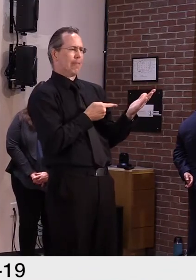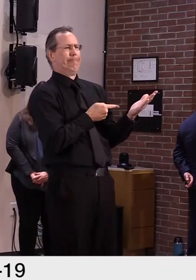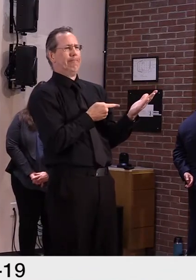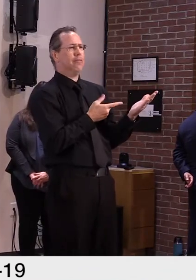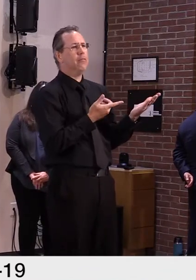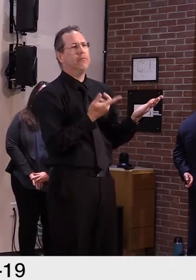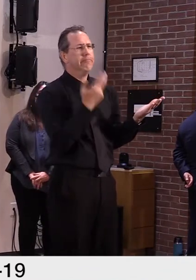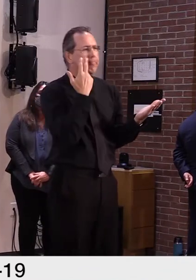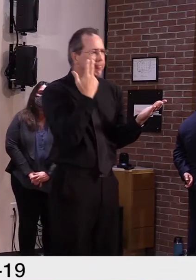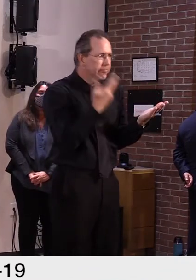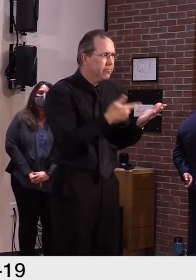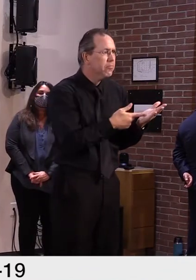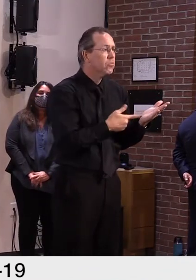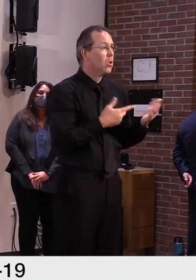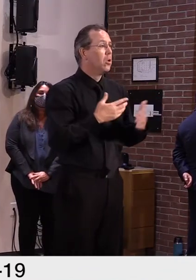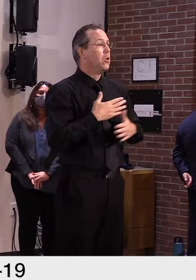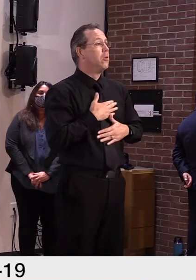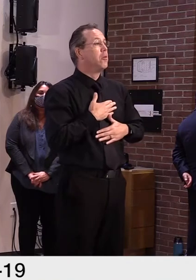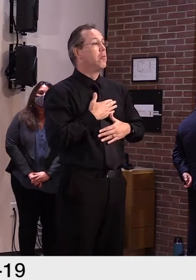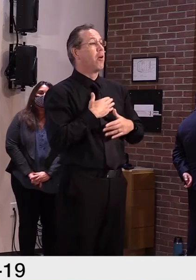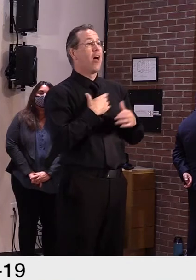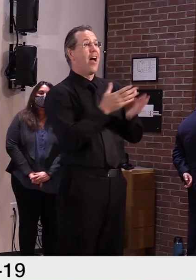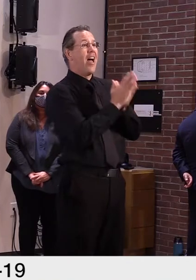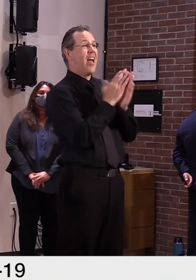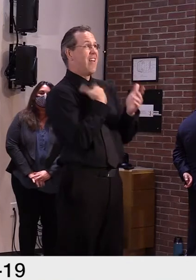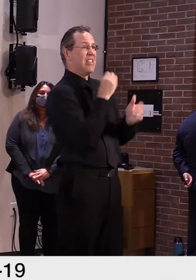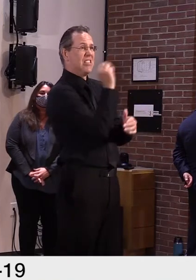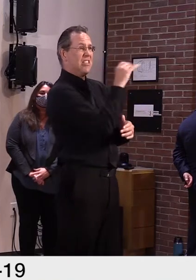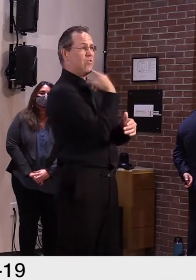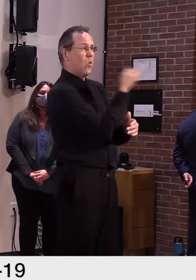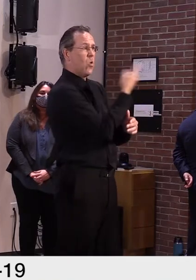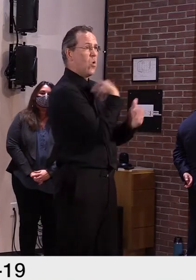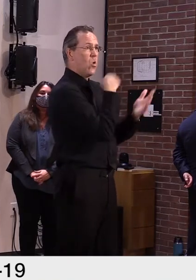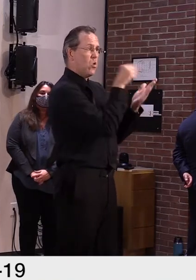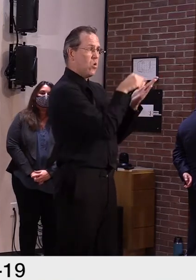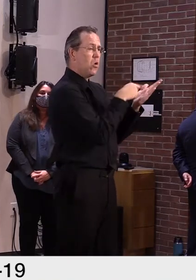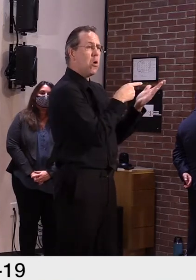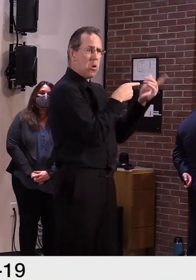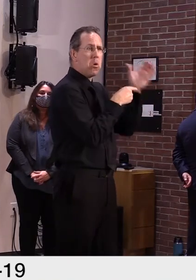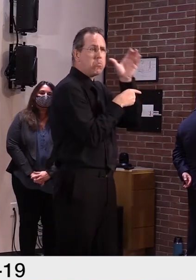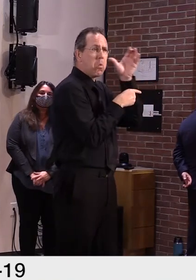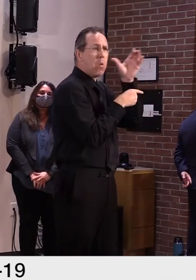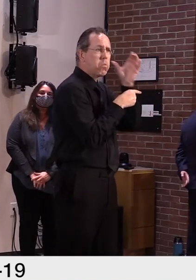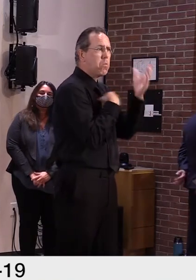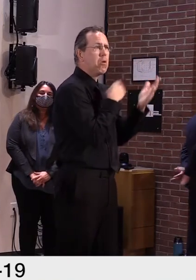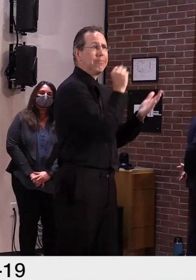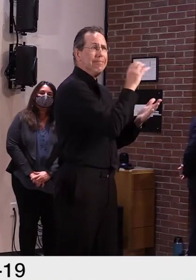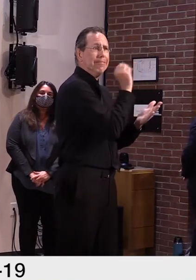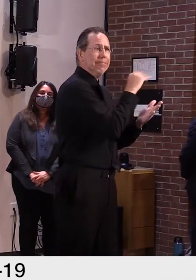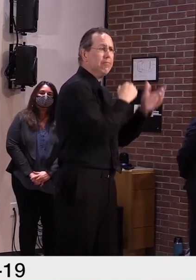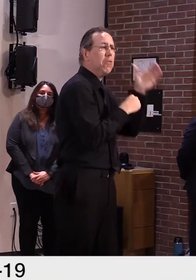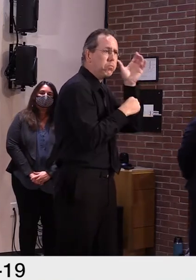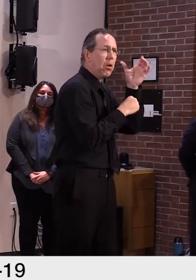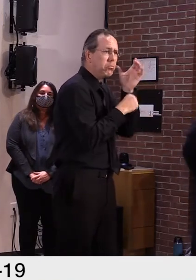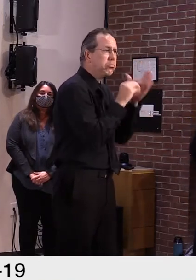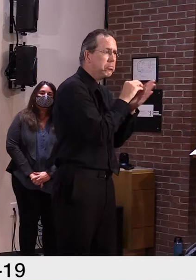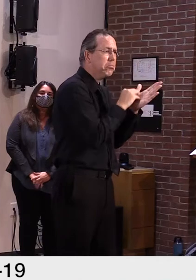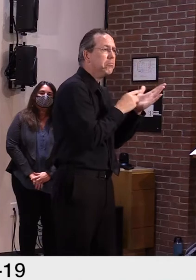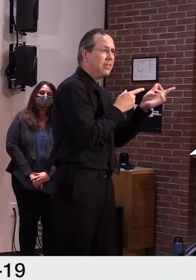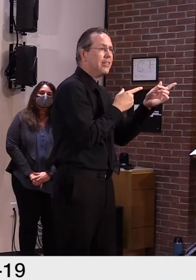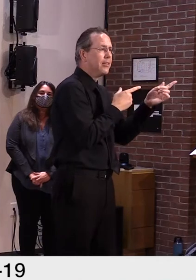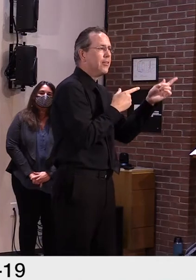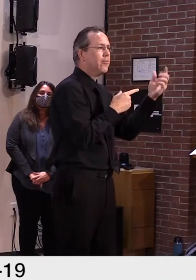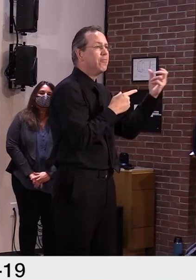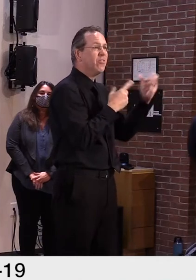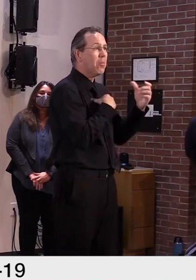I'd asked, that I'd asked to be included. There are some that didn't get funded that I wanted, but